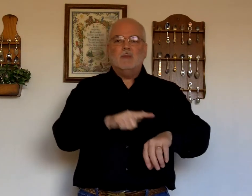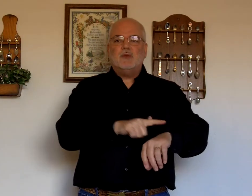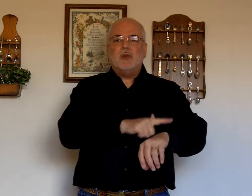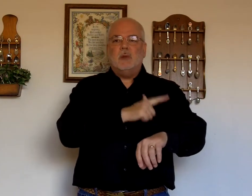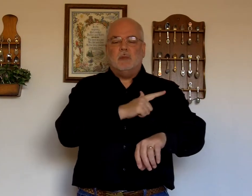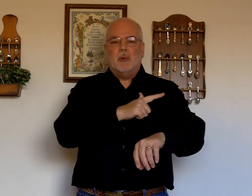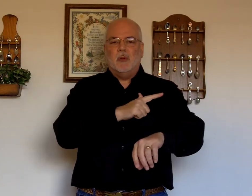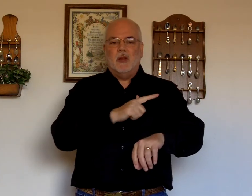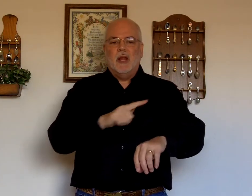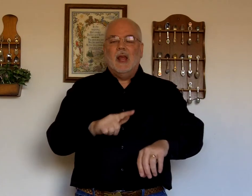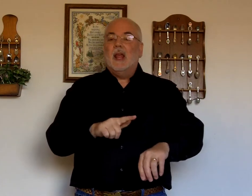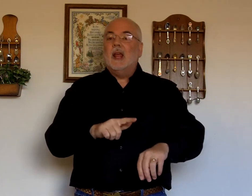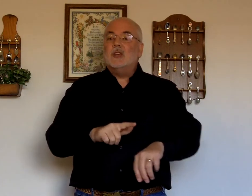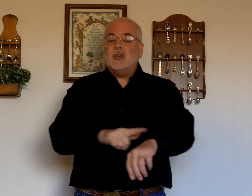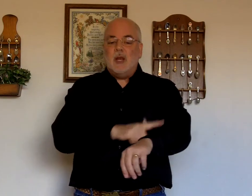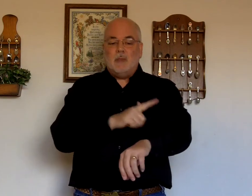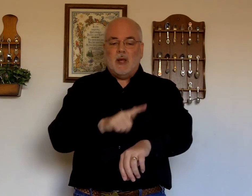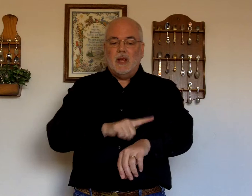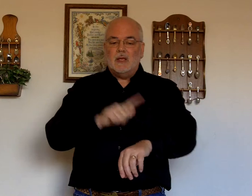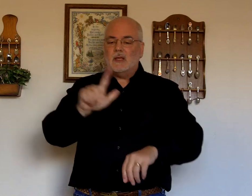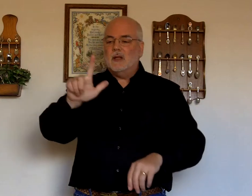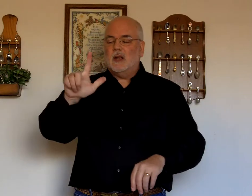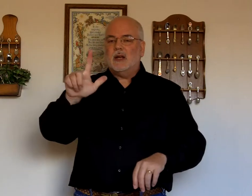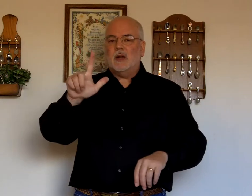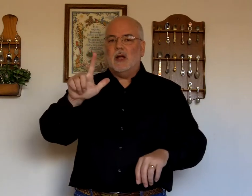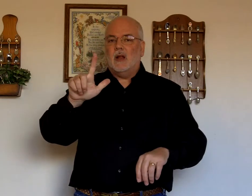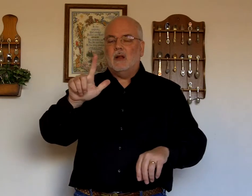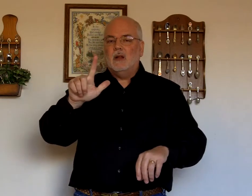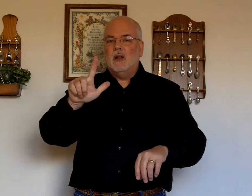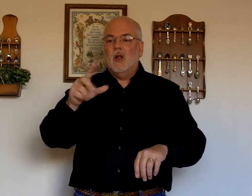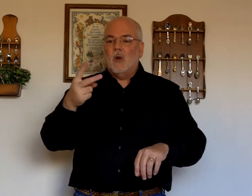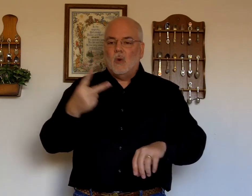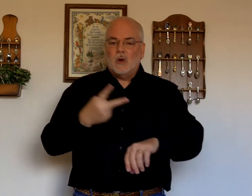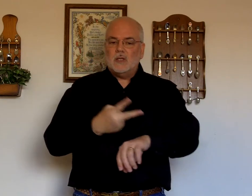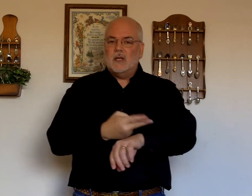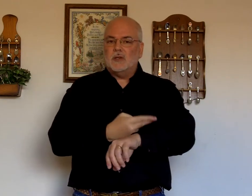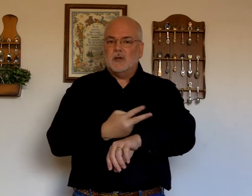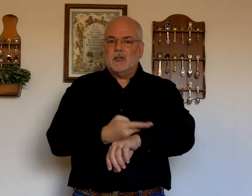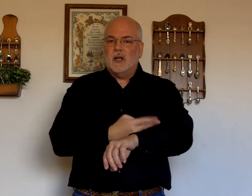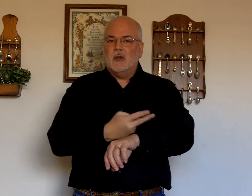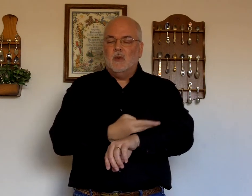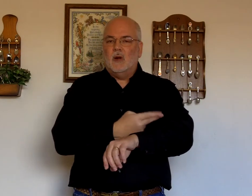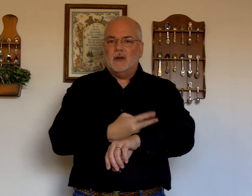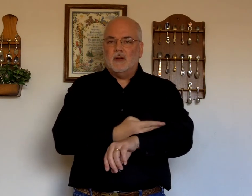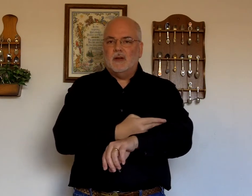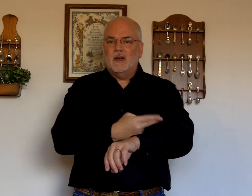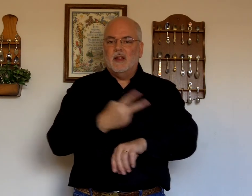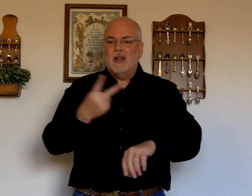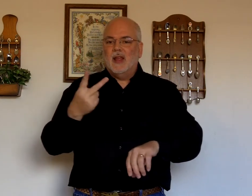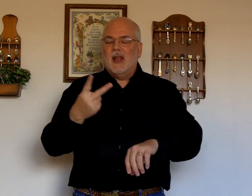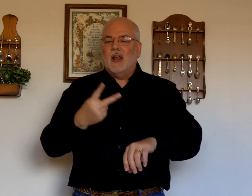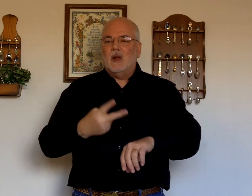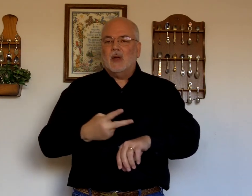sheep. And sheep is the letter L or scissors, either one. Okay?